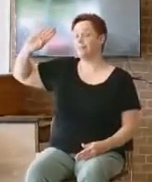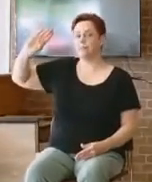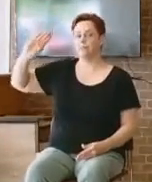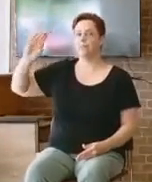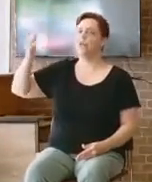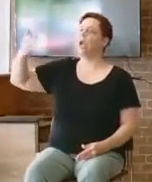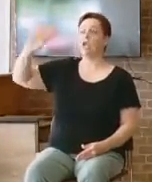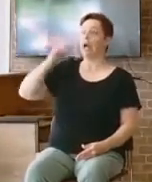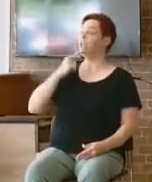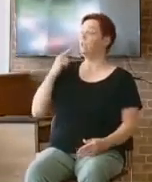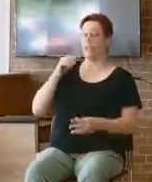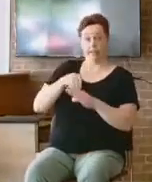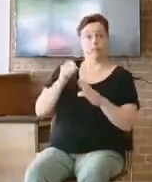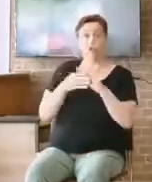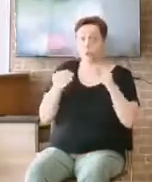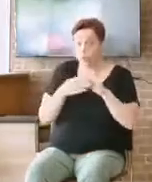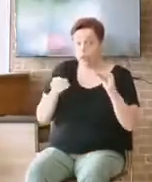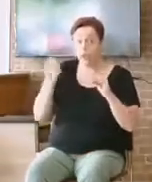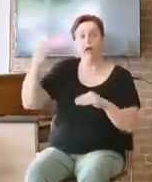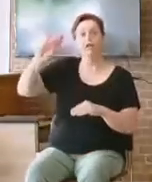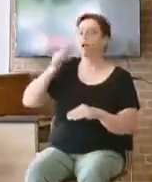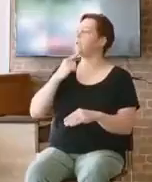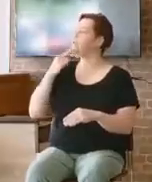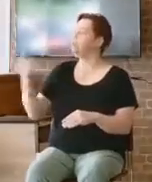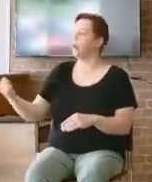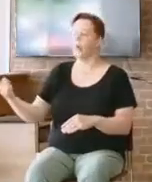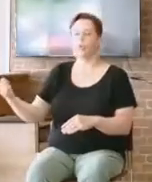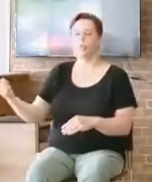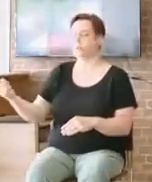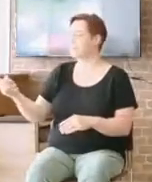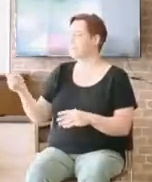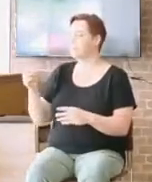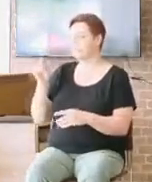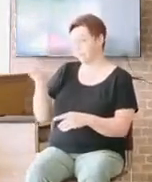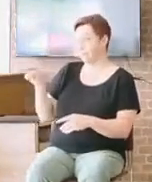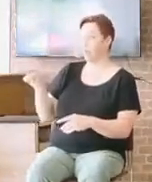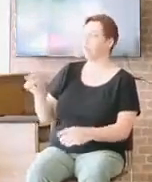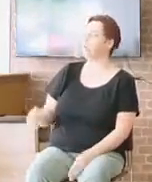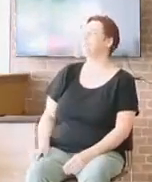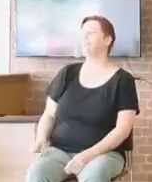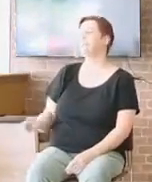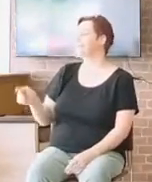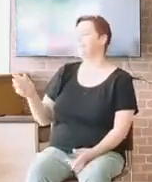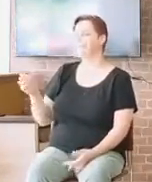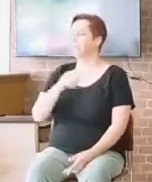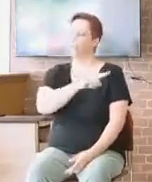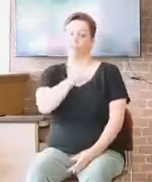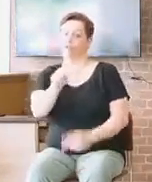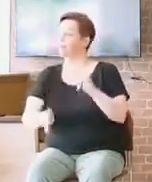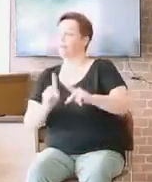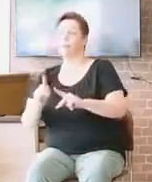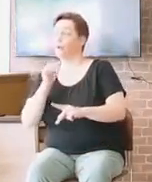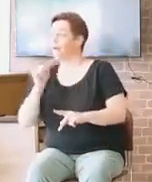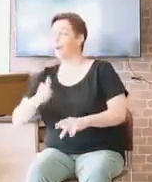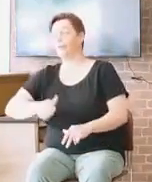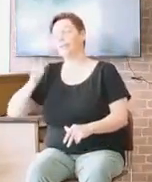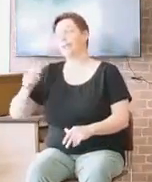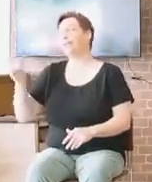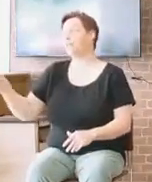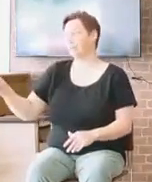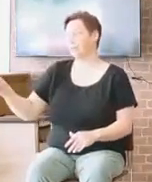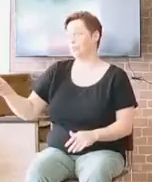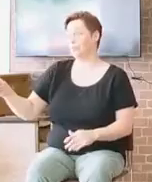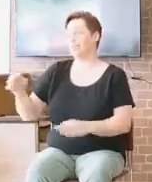rejecting you, they're rejecting me. So why did Israel reject God? Why do they want to be like other nations?